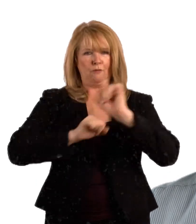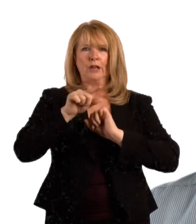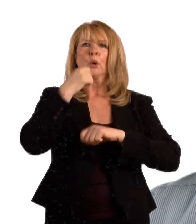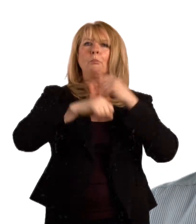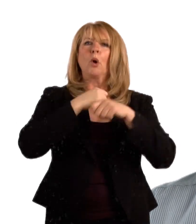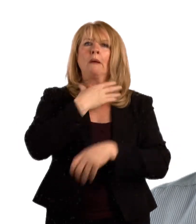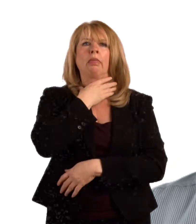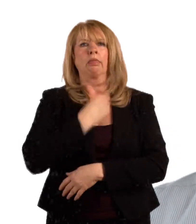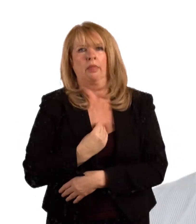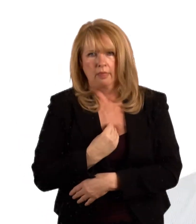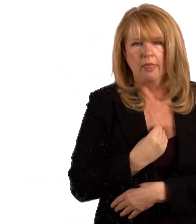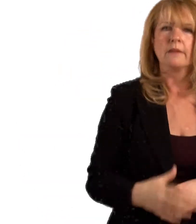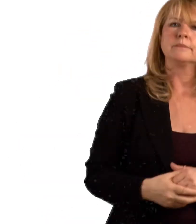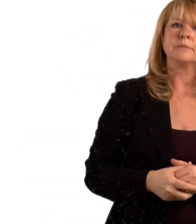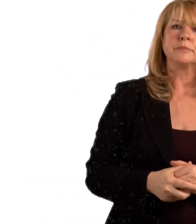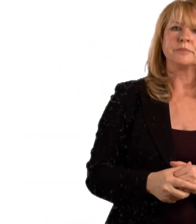by NHS HMR.